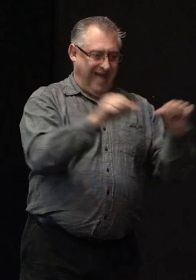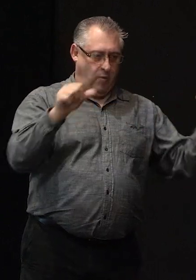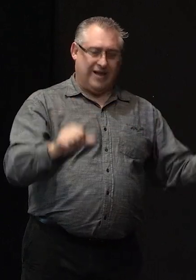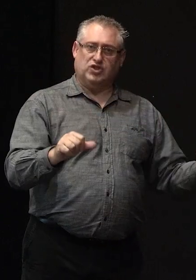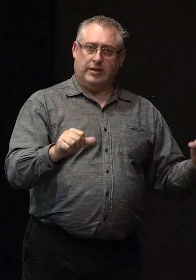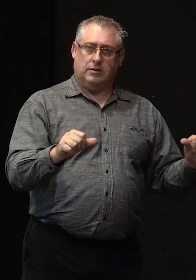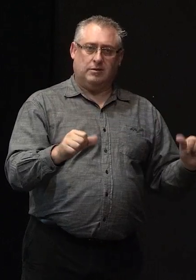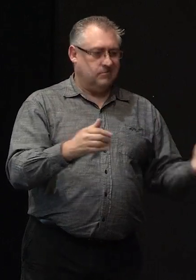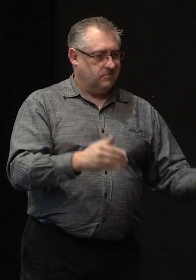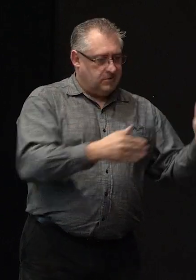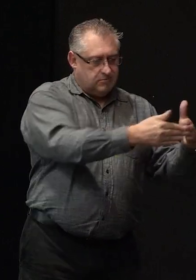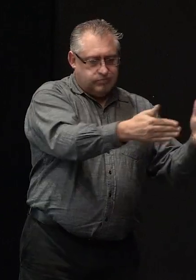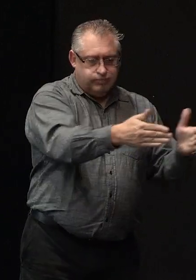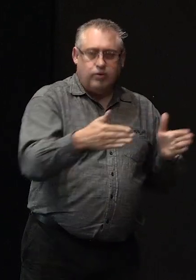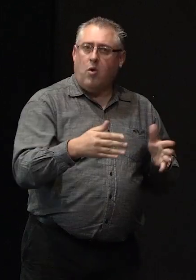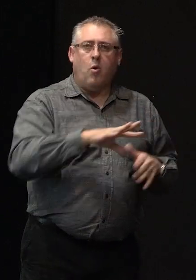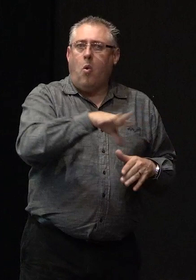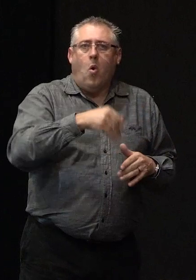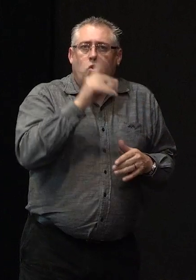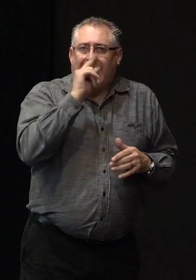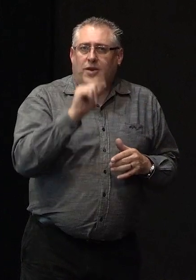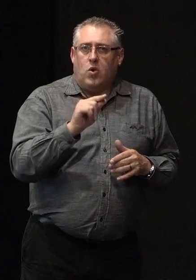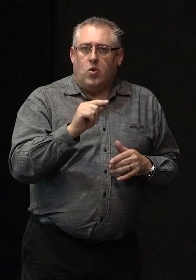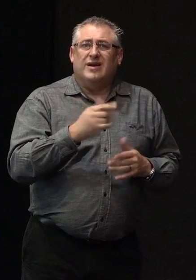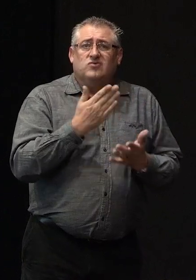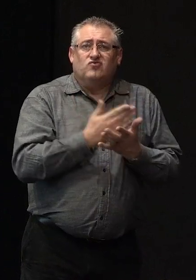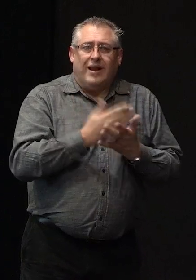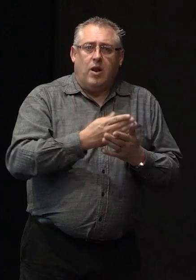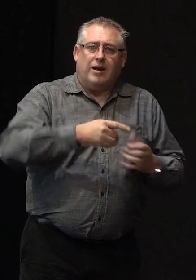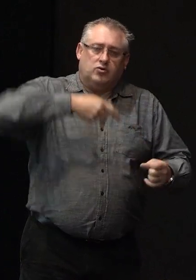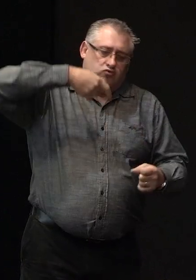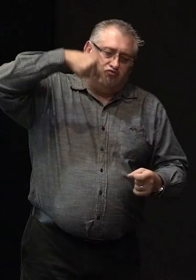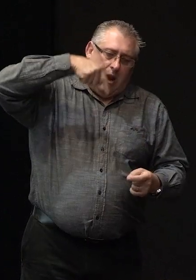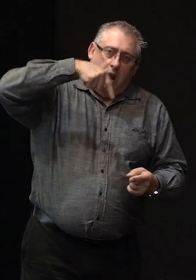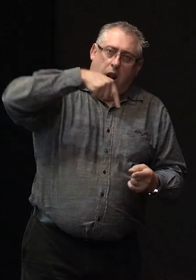then all you can do is basically drill into the existing